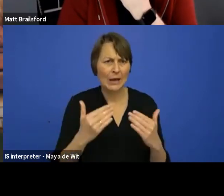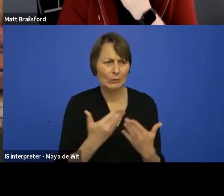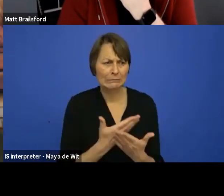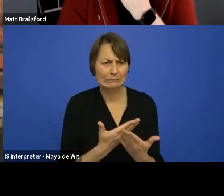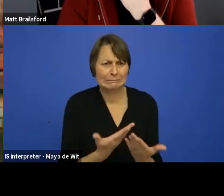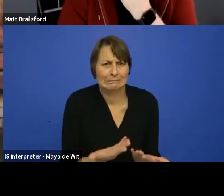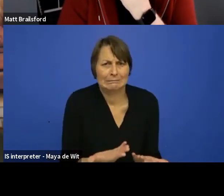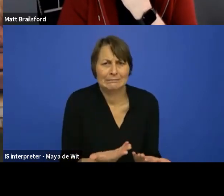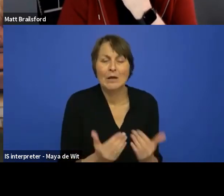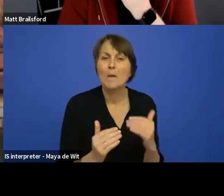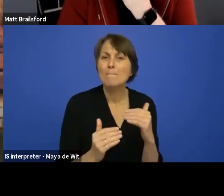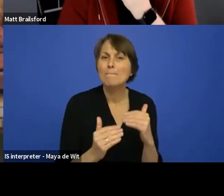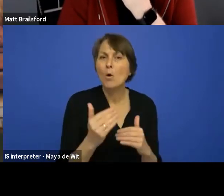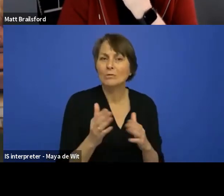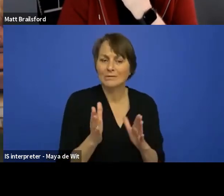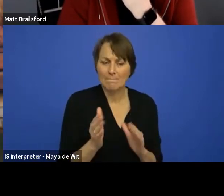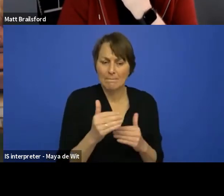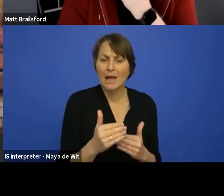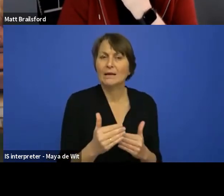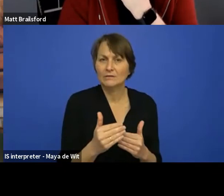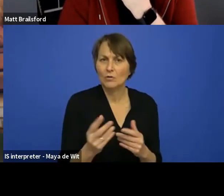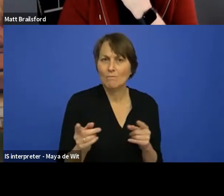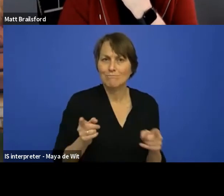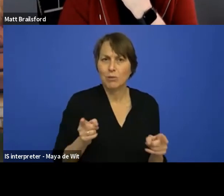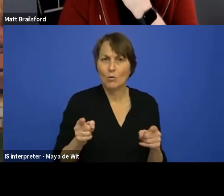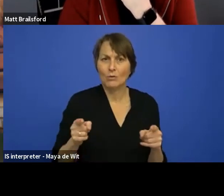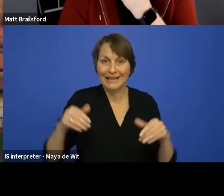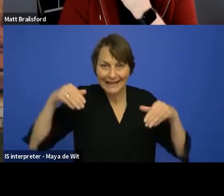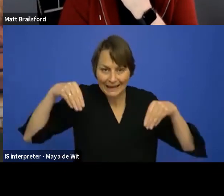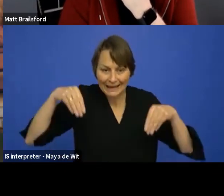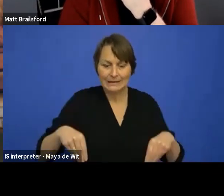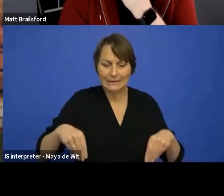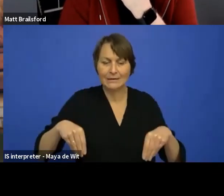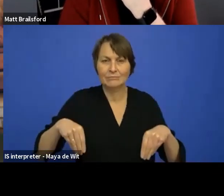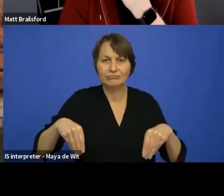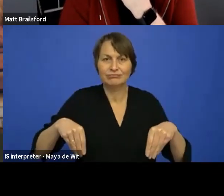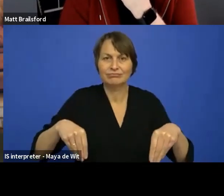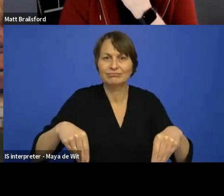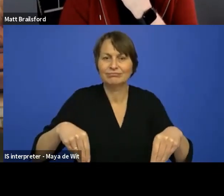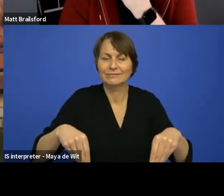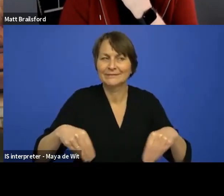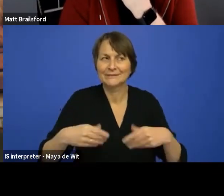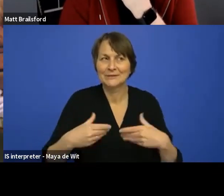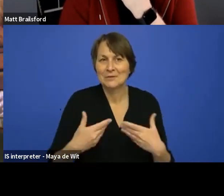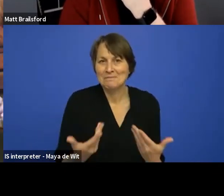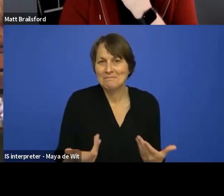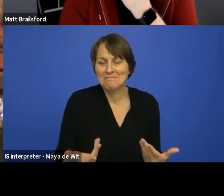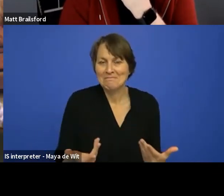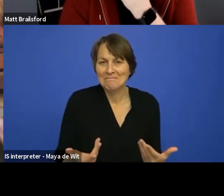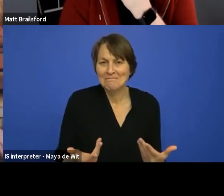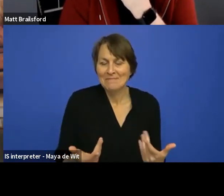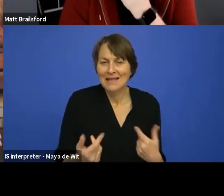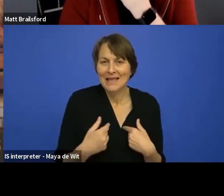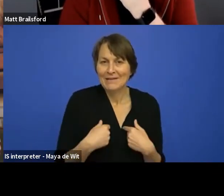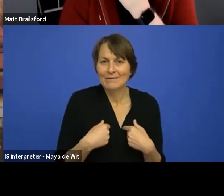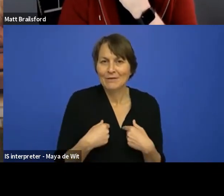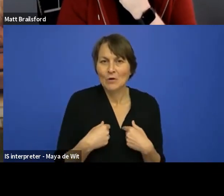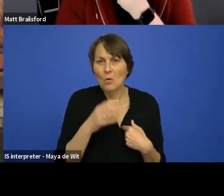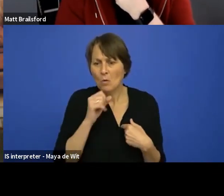packages should have both as well, because what else do you do if you go into a node and there's one property editor that's